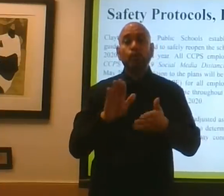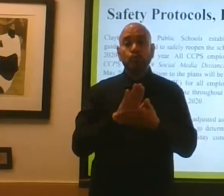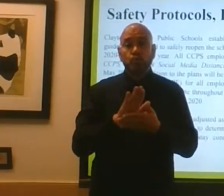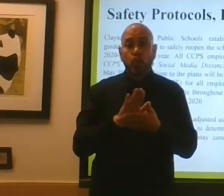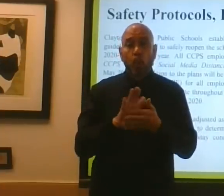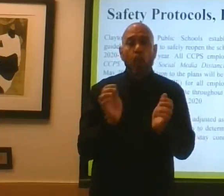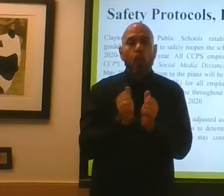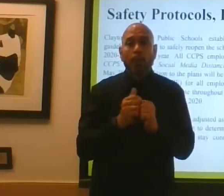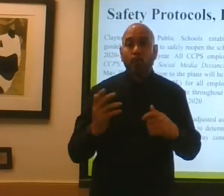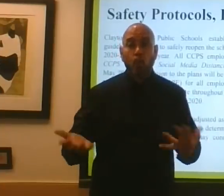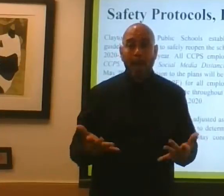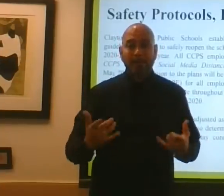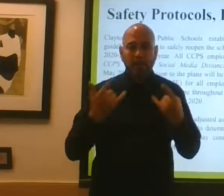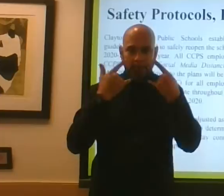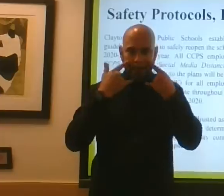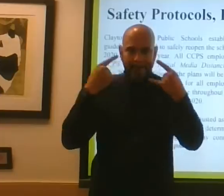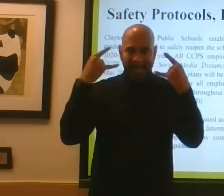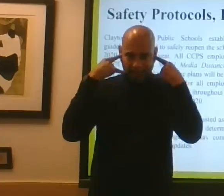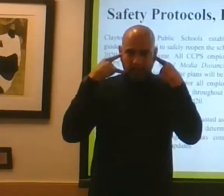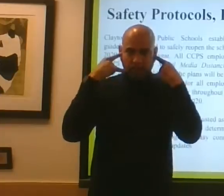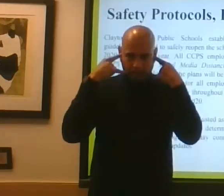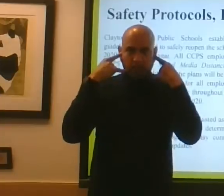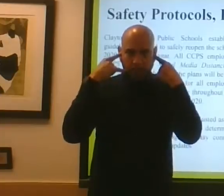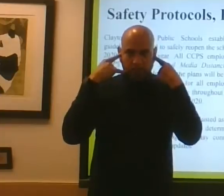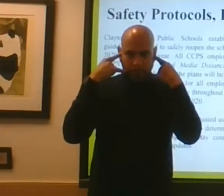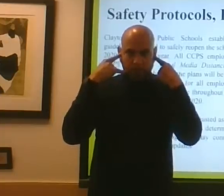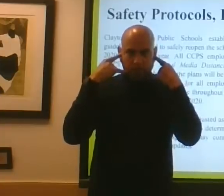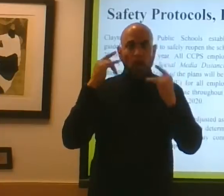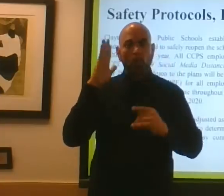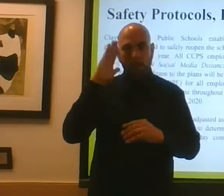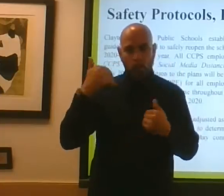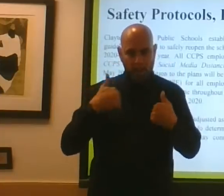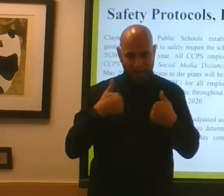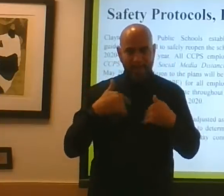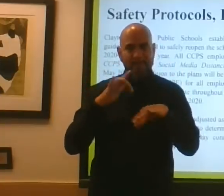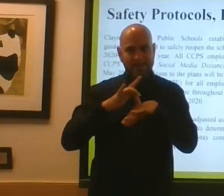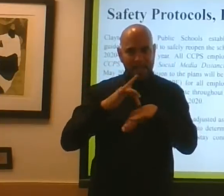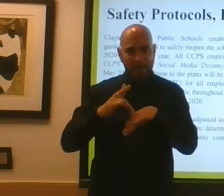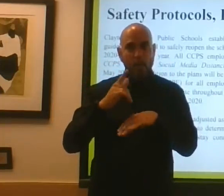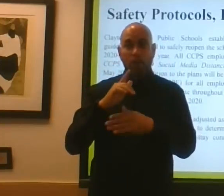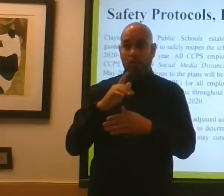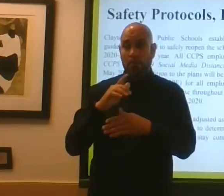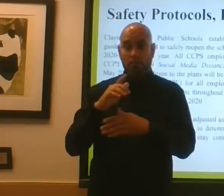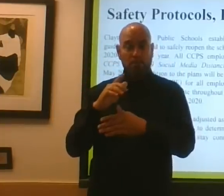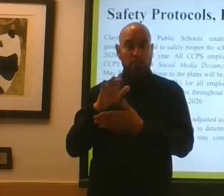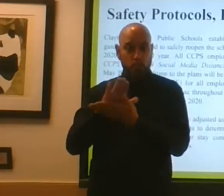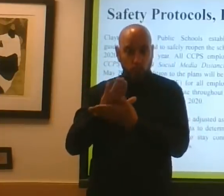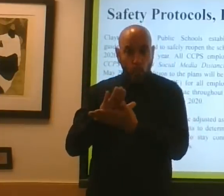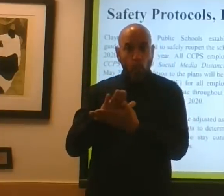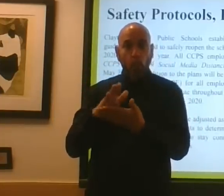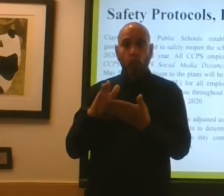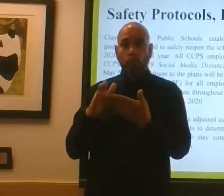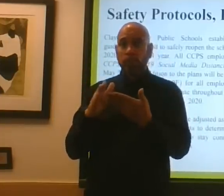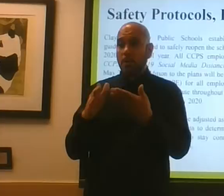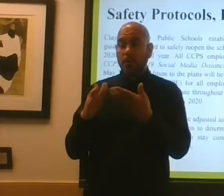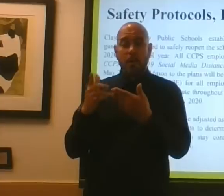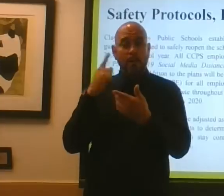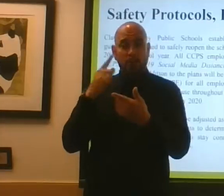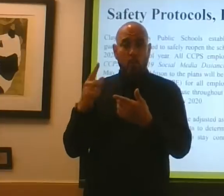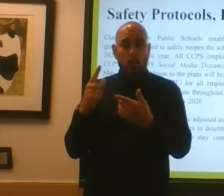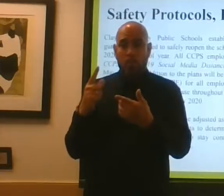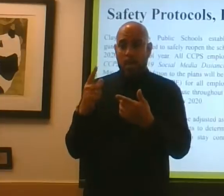We will have masks available at our sites at schools for those who may not, for whatever reason,